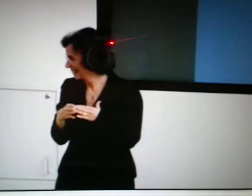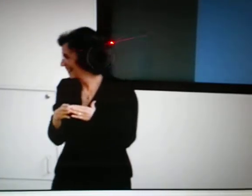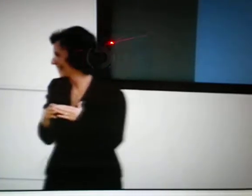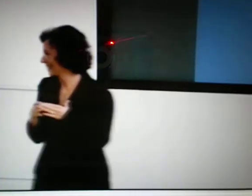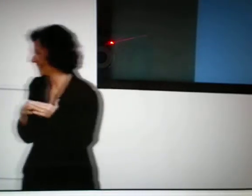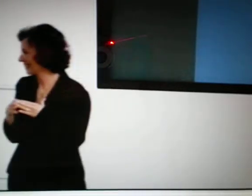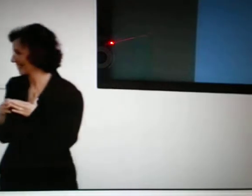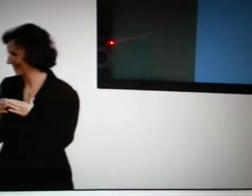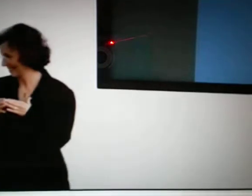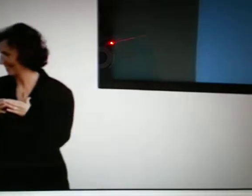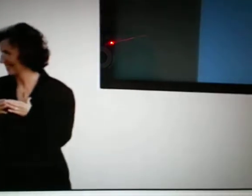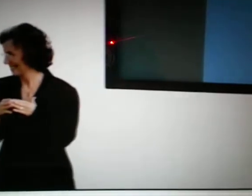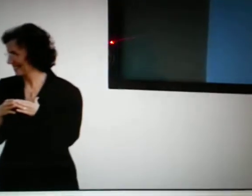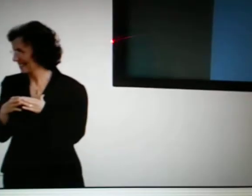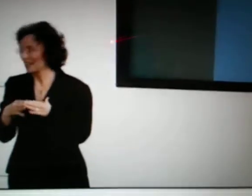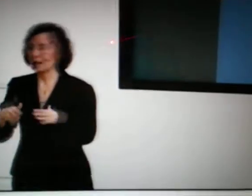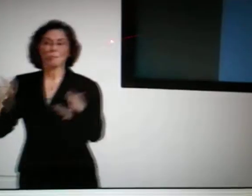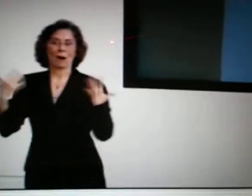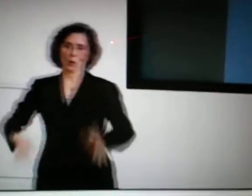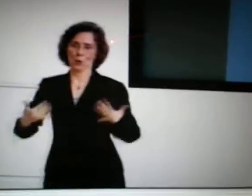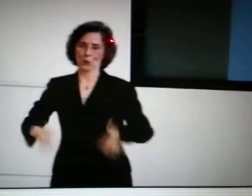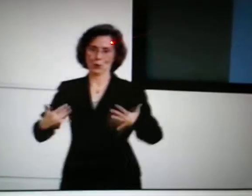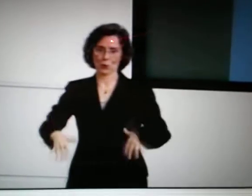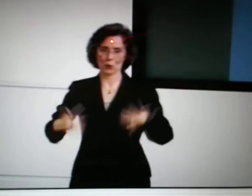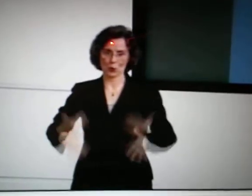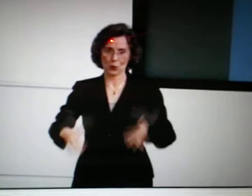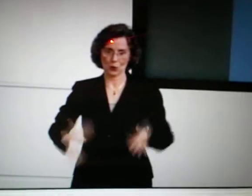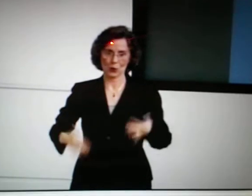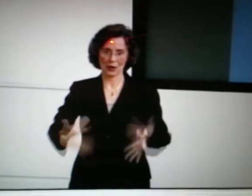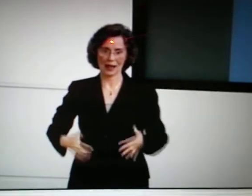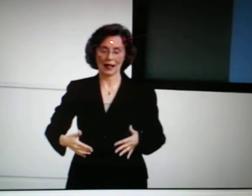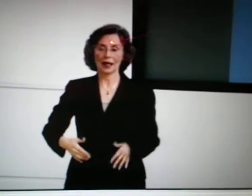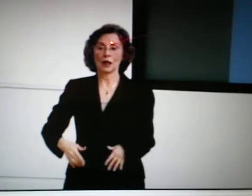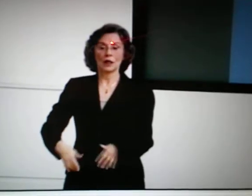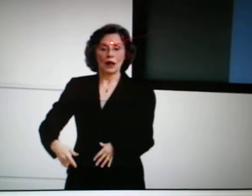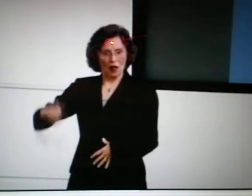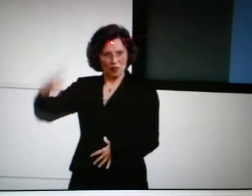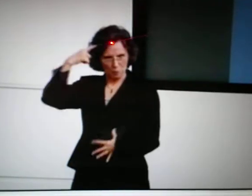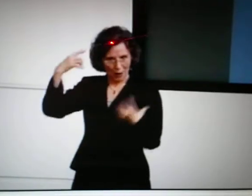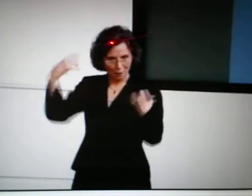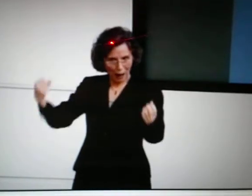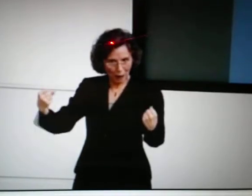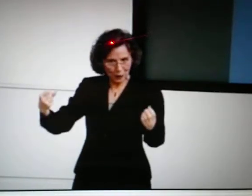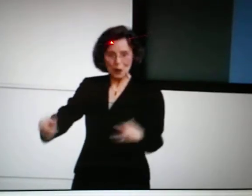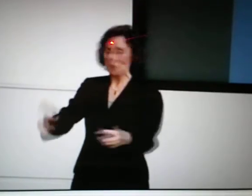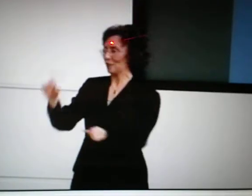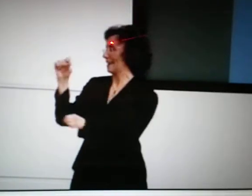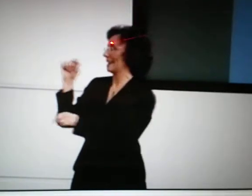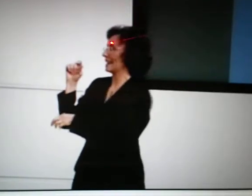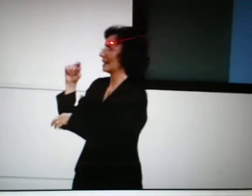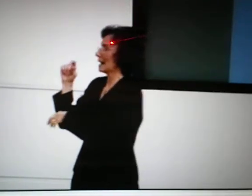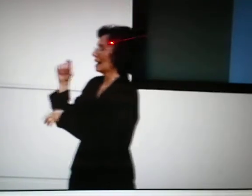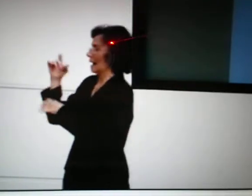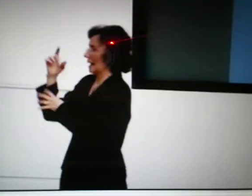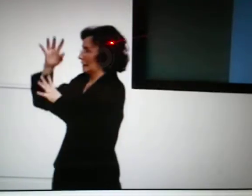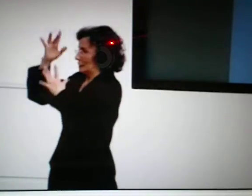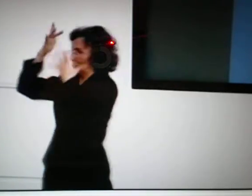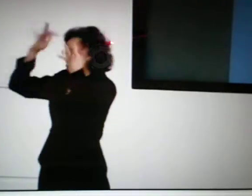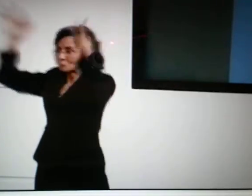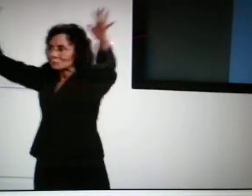who has walked the four far corners of the globe, and we are thrilled for them